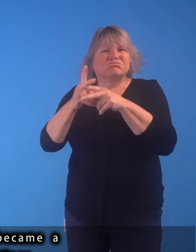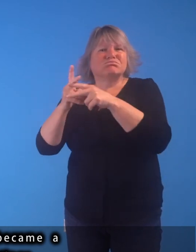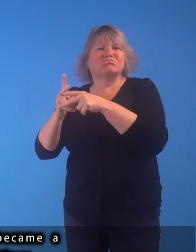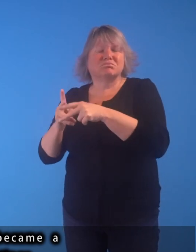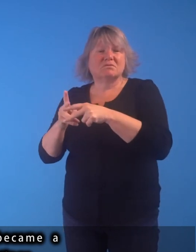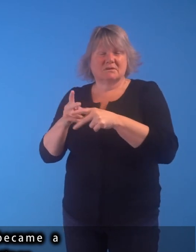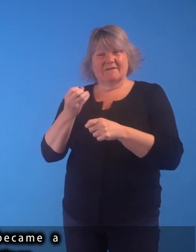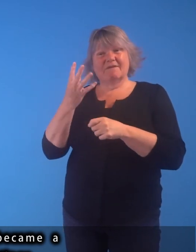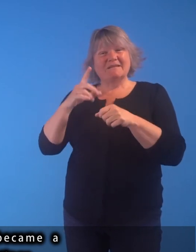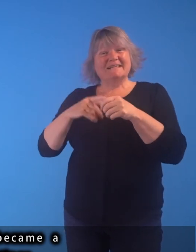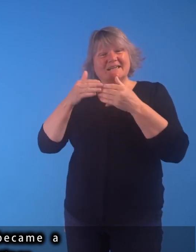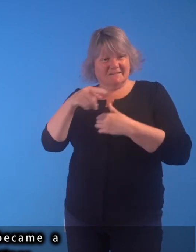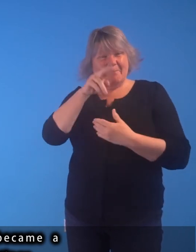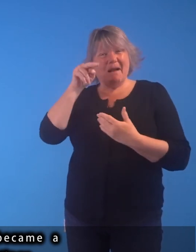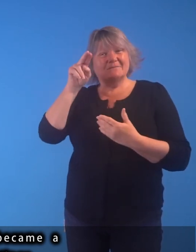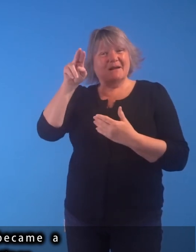a familiar figure in the artist's paintings.